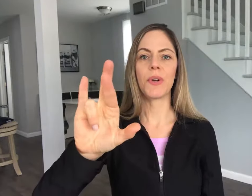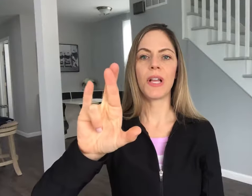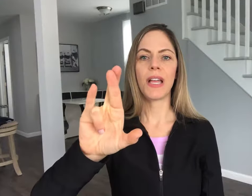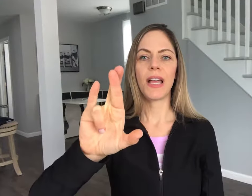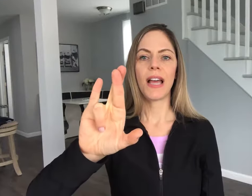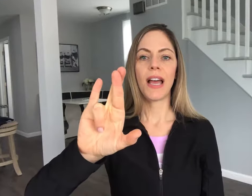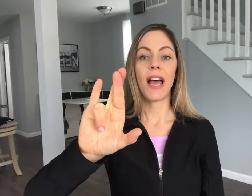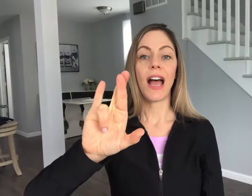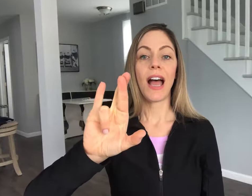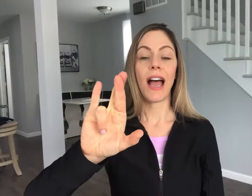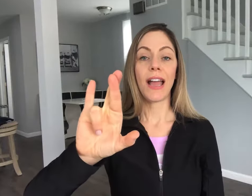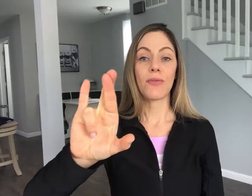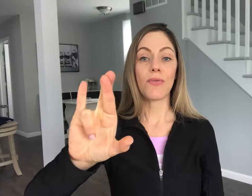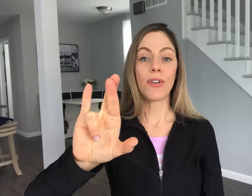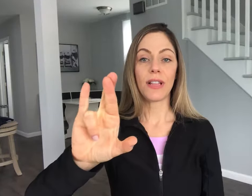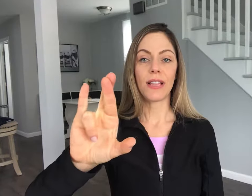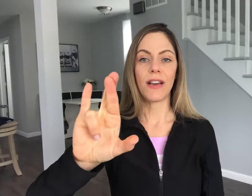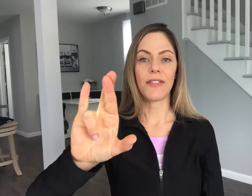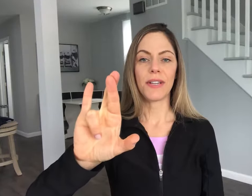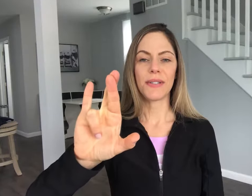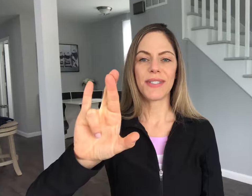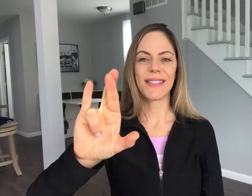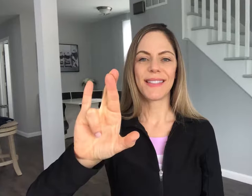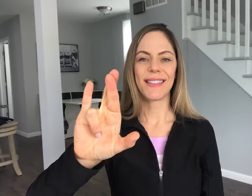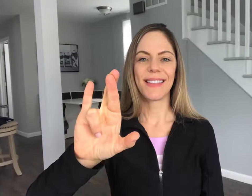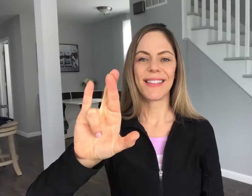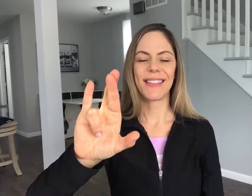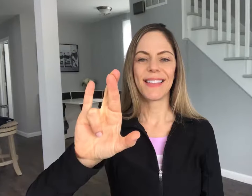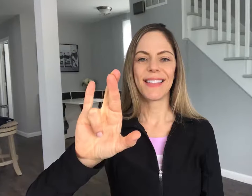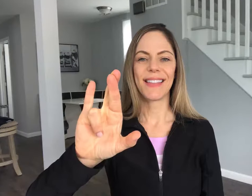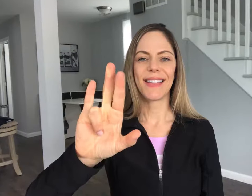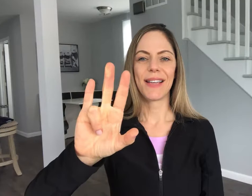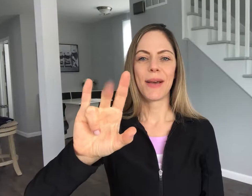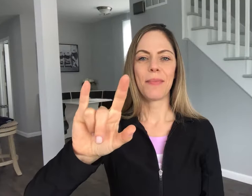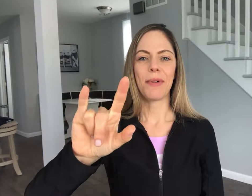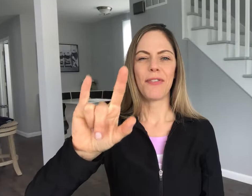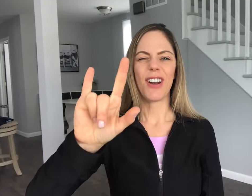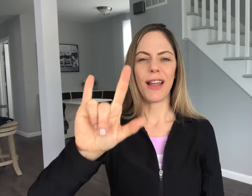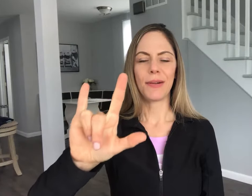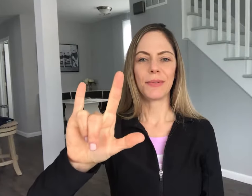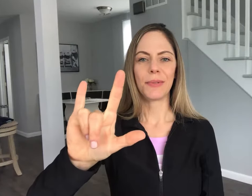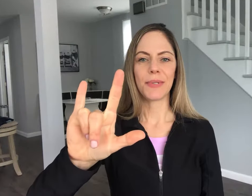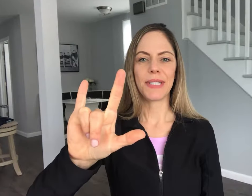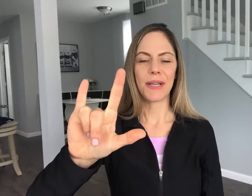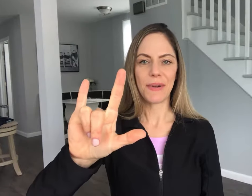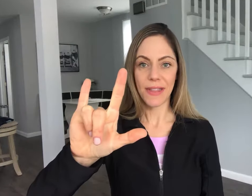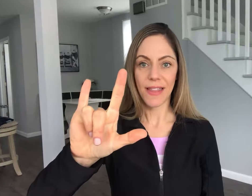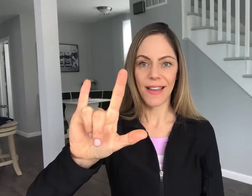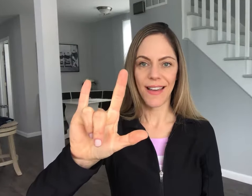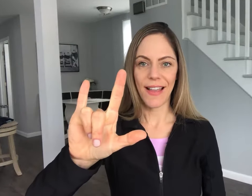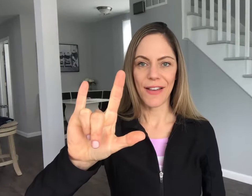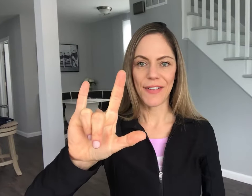I really love you but for now we'll stick with I love you